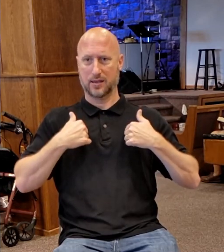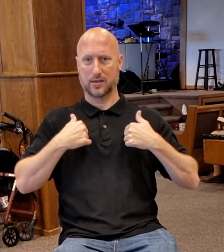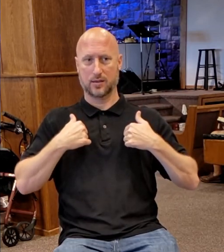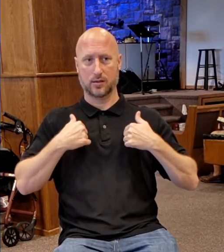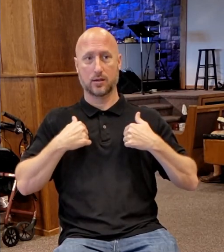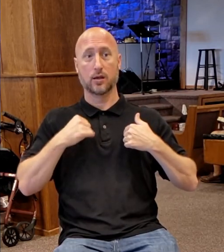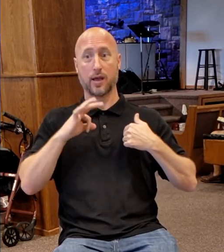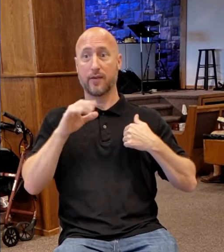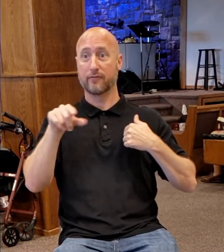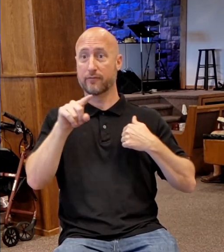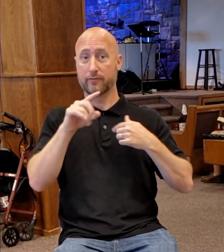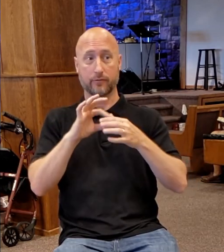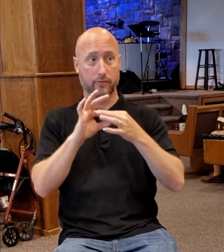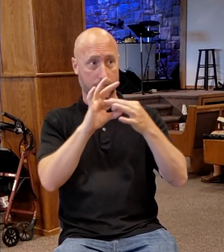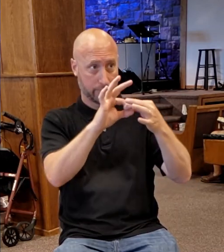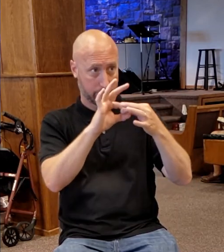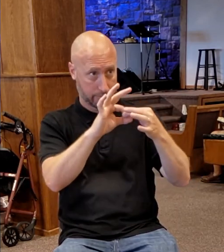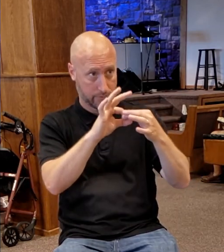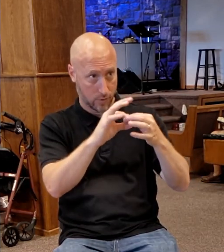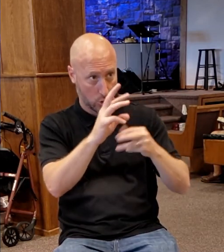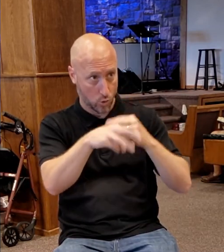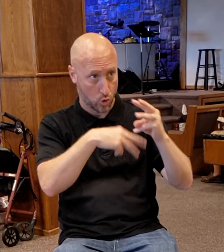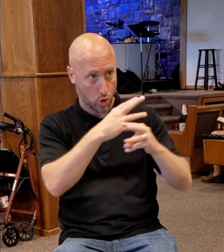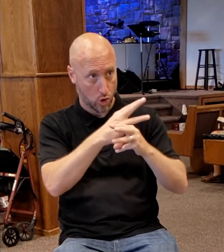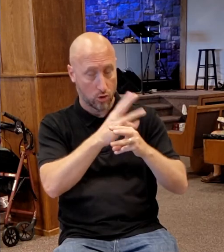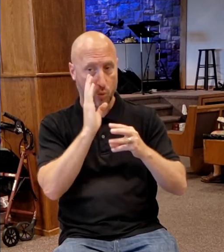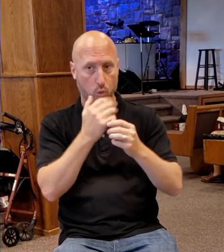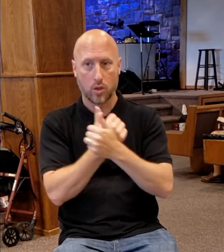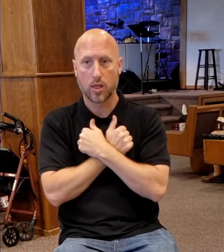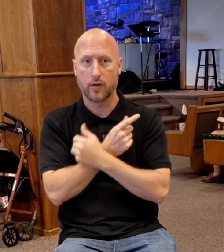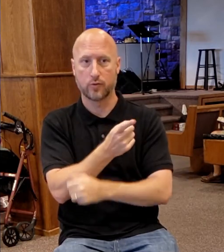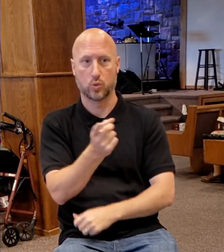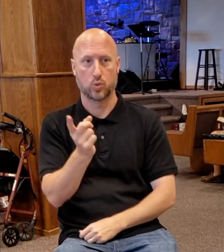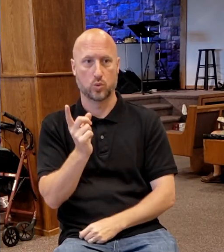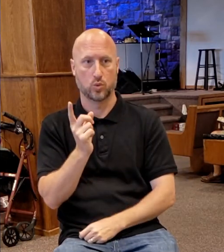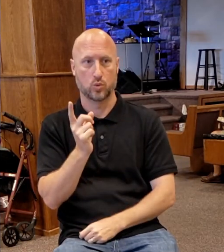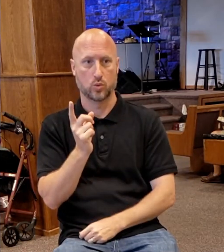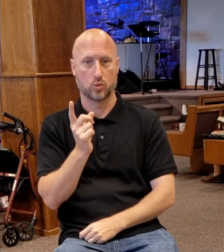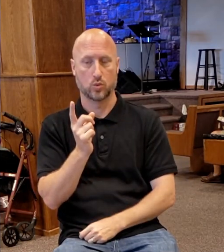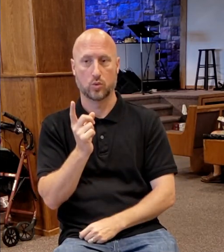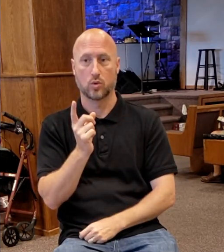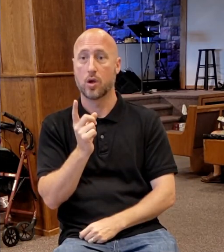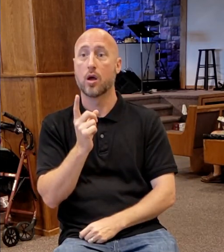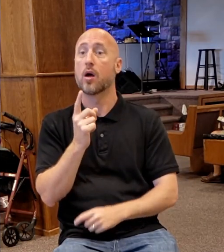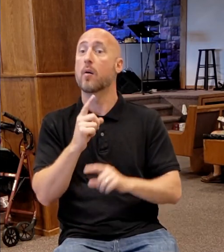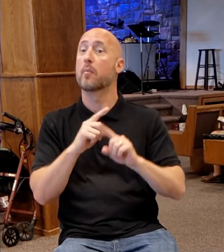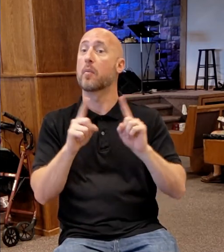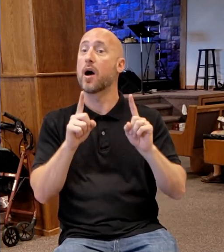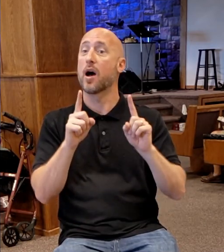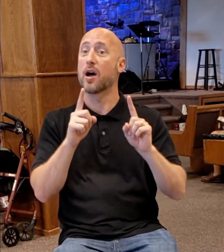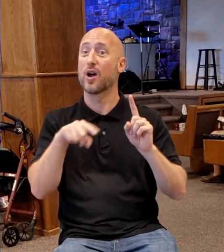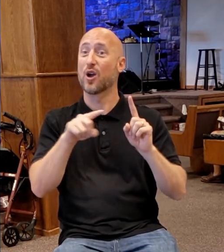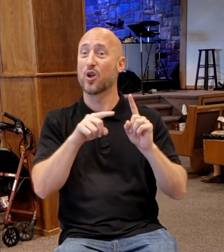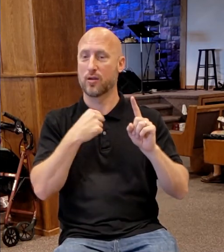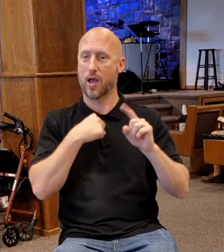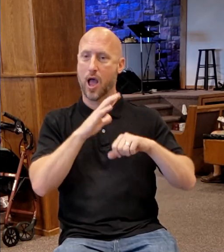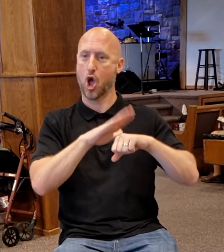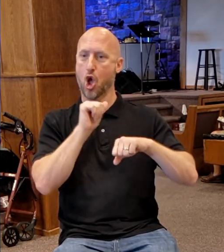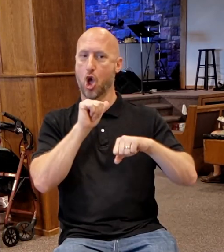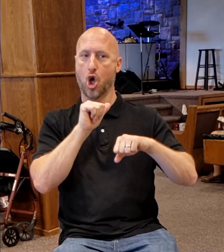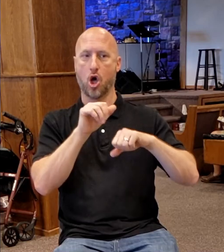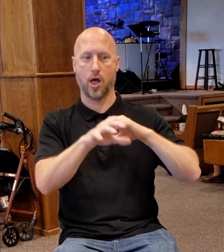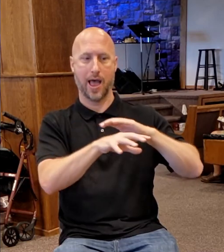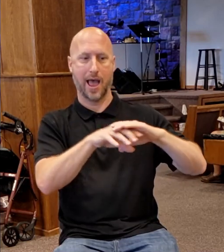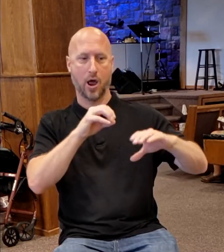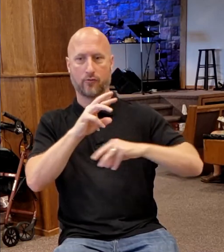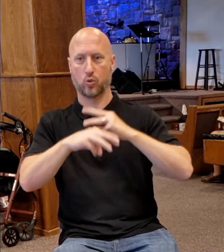would love its own, but because you are not of the world, but I have chosen you out of the world, therefore the world hates